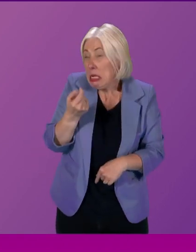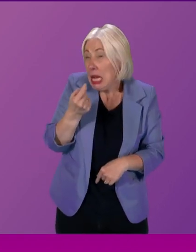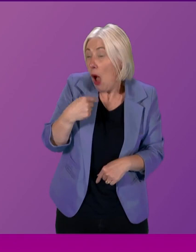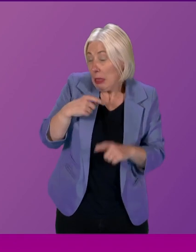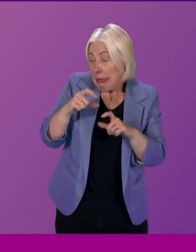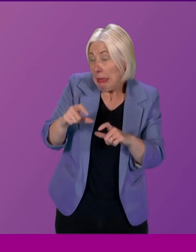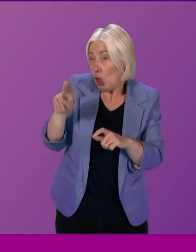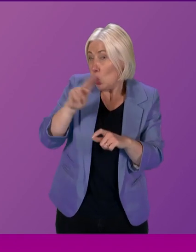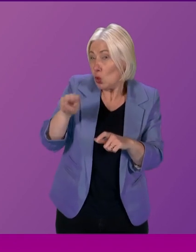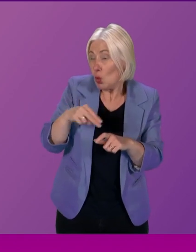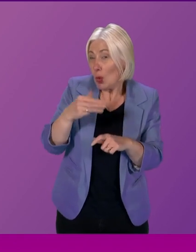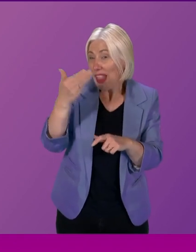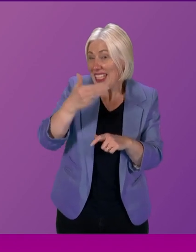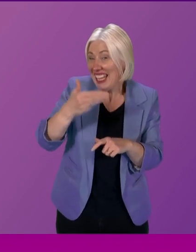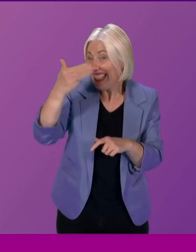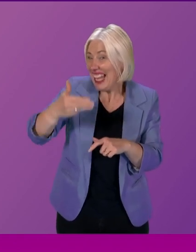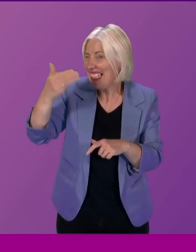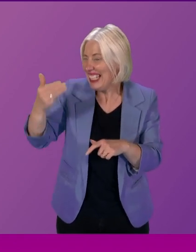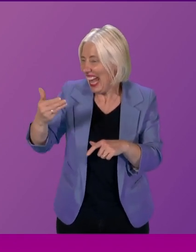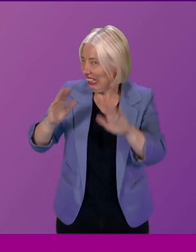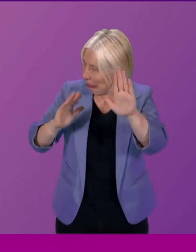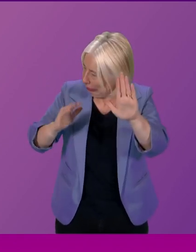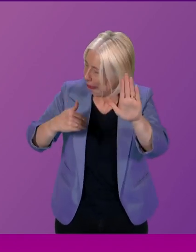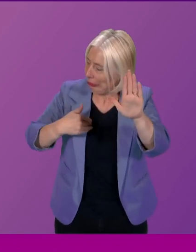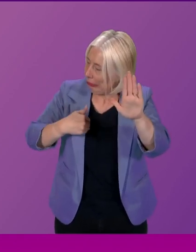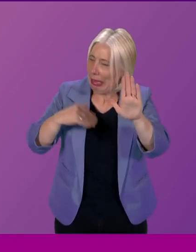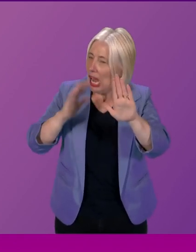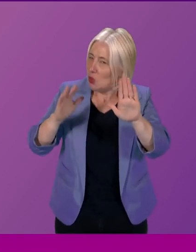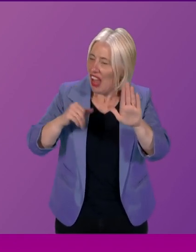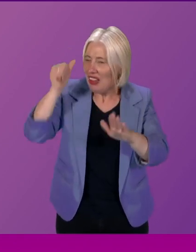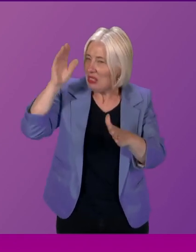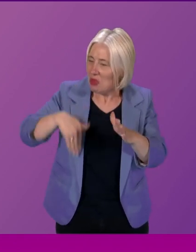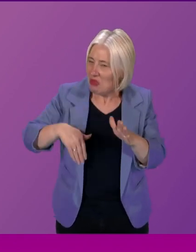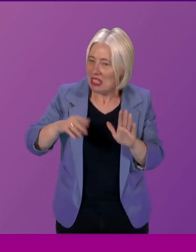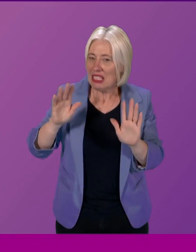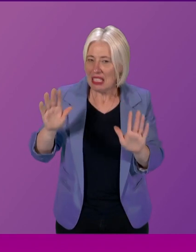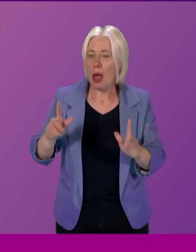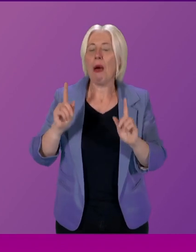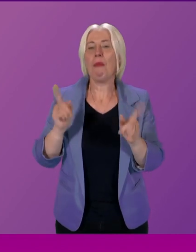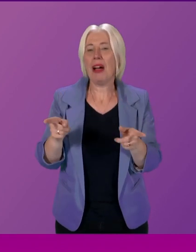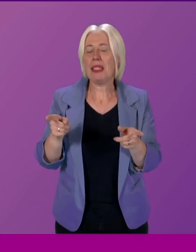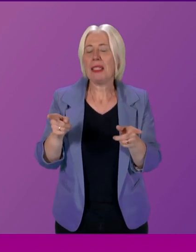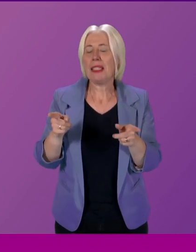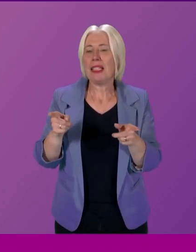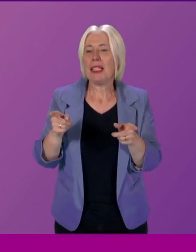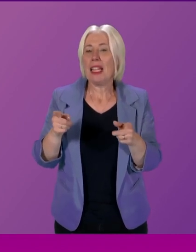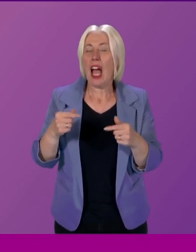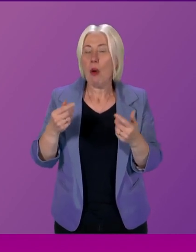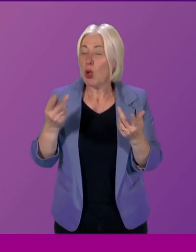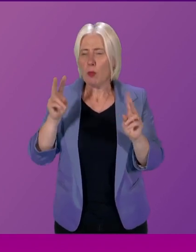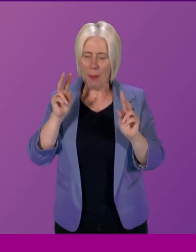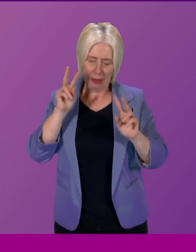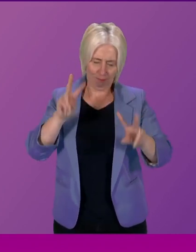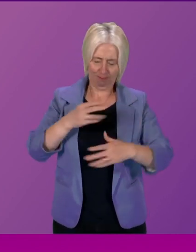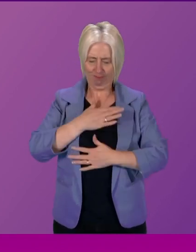I don't have lived experience of this, Mr Whitfield, but I think we could look at how we,